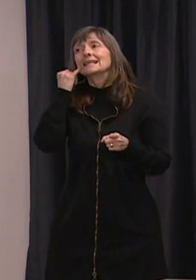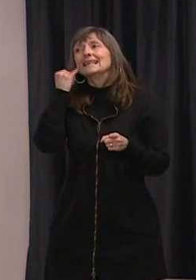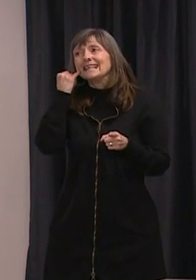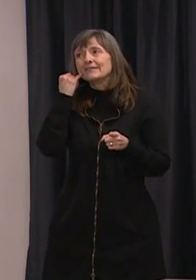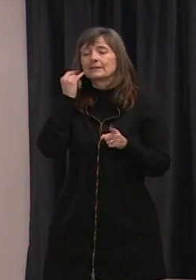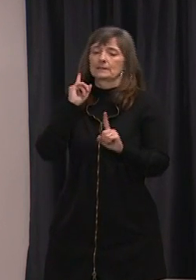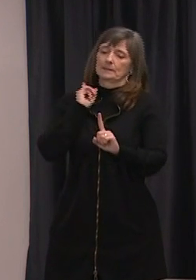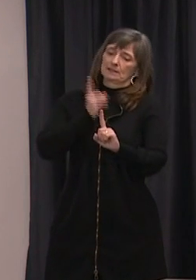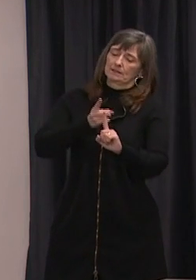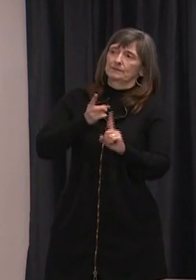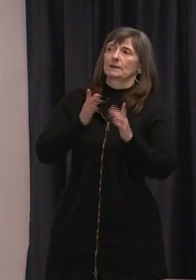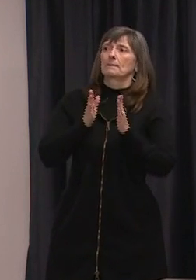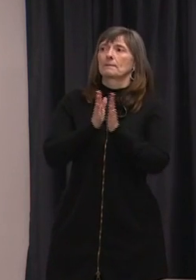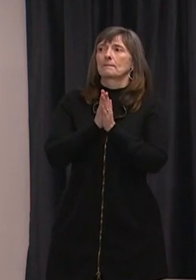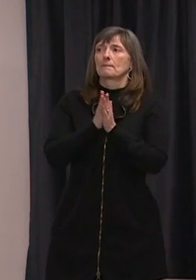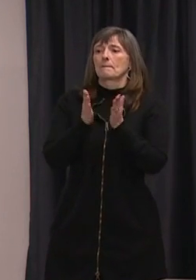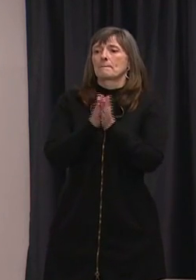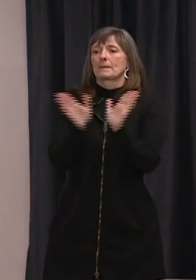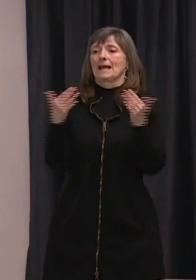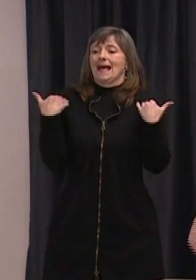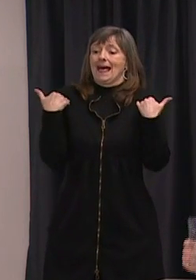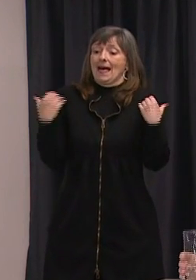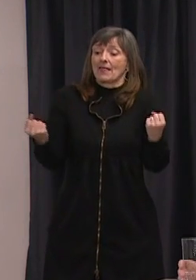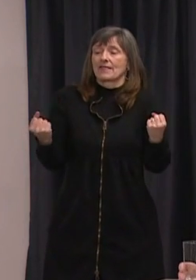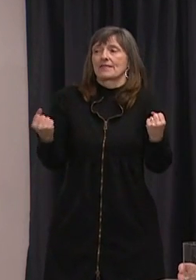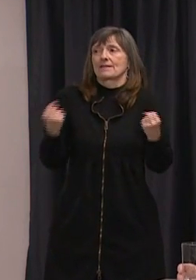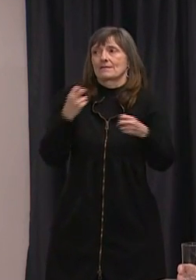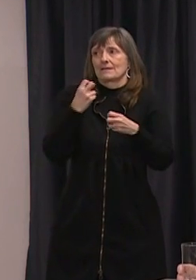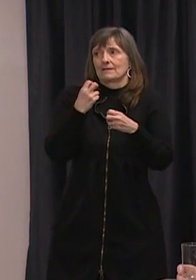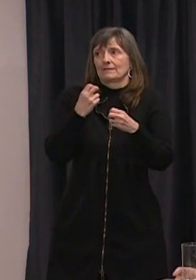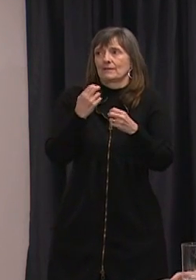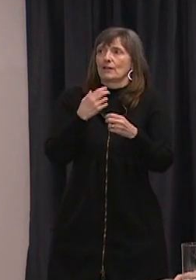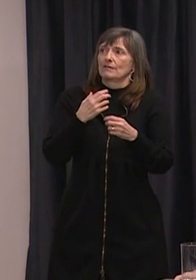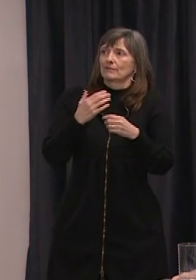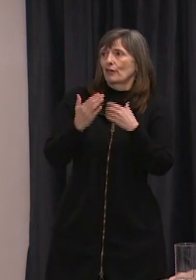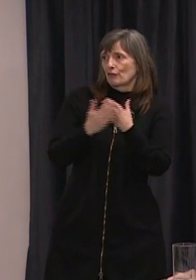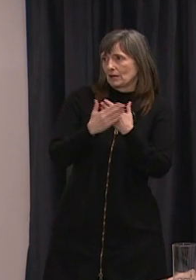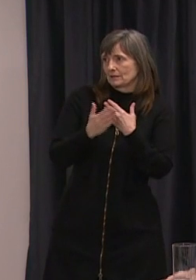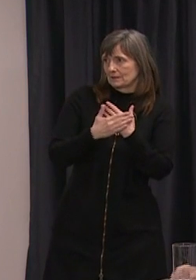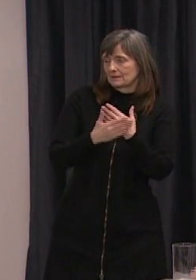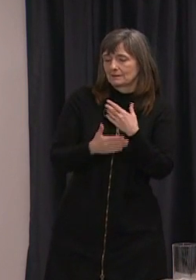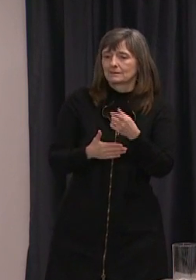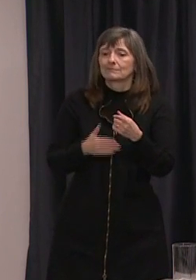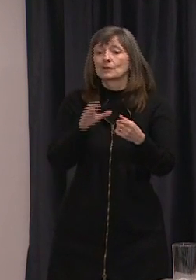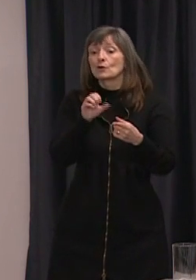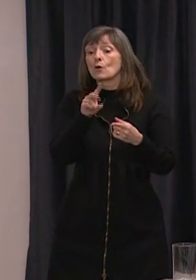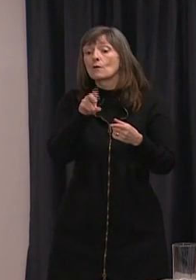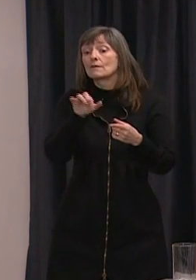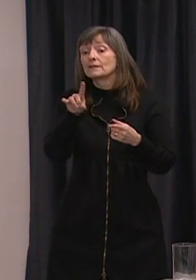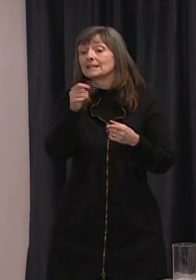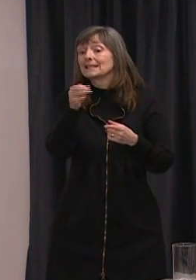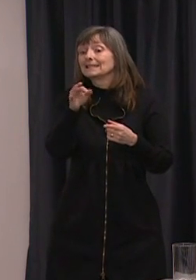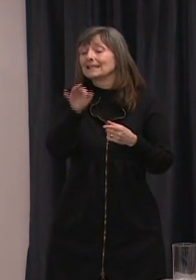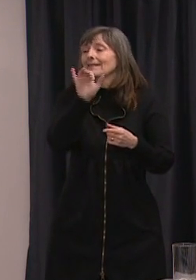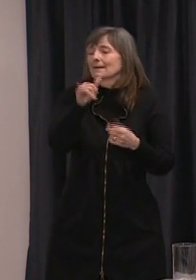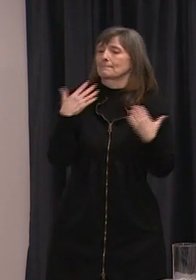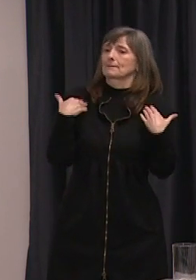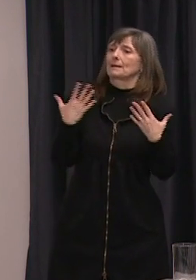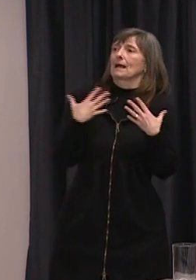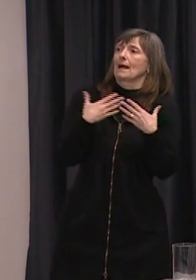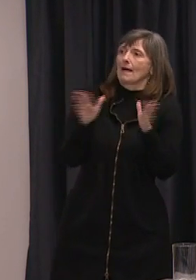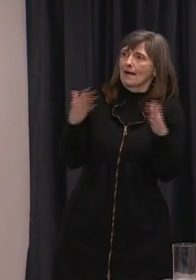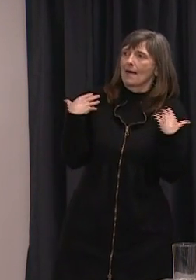a public health threat um so for example the coronavirus at this point or covet 19 is certainly a public health threat